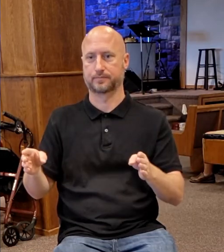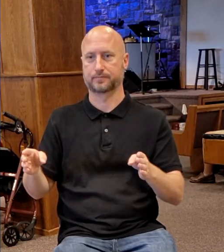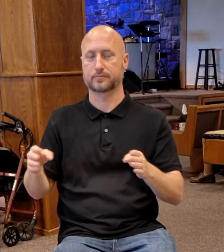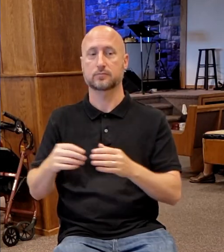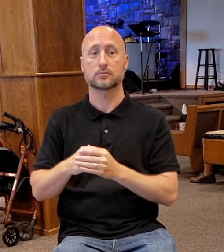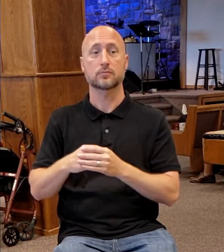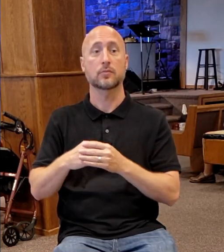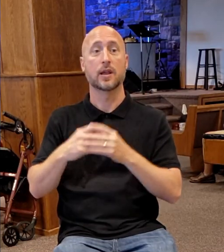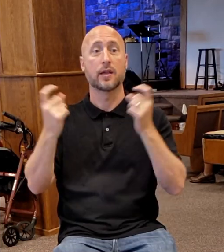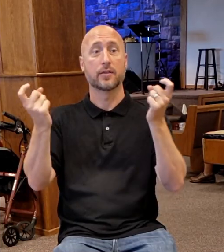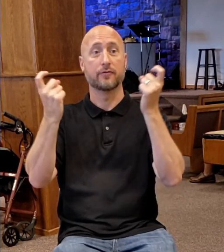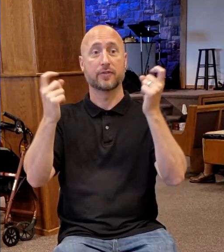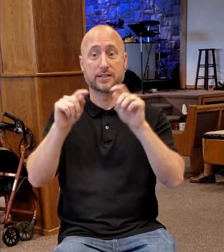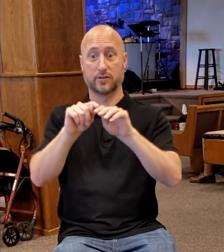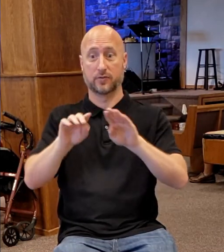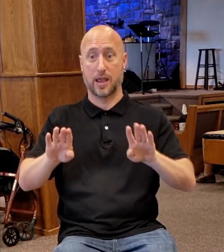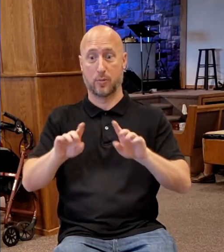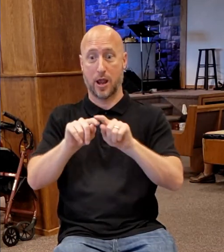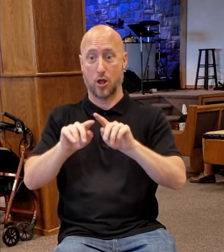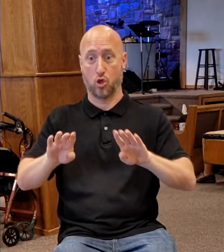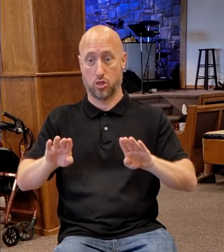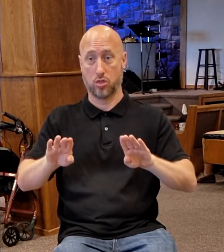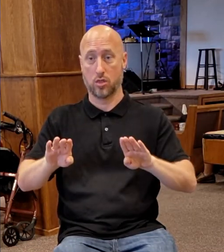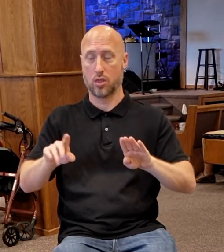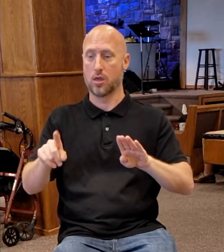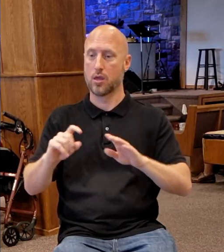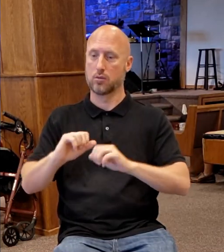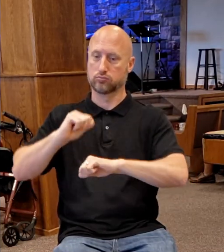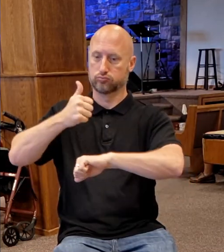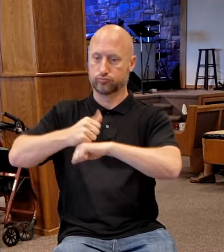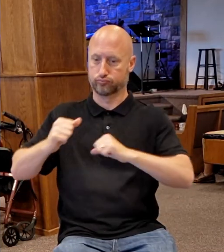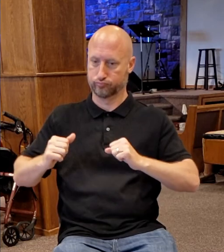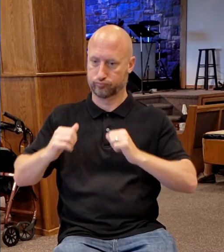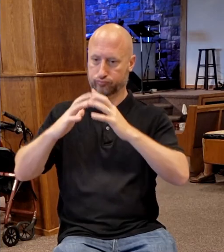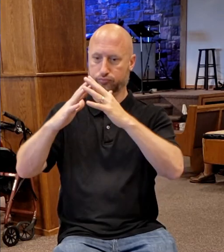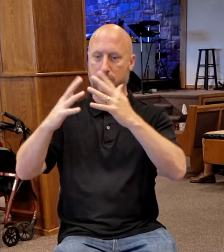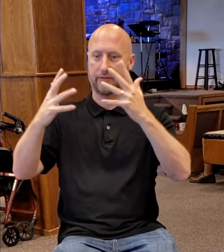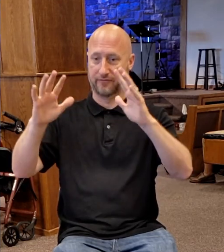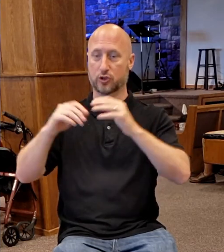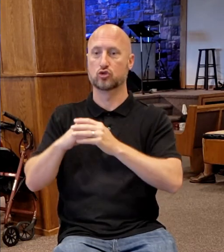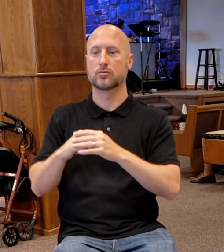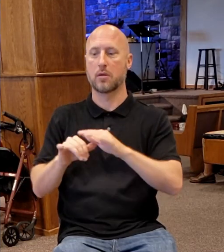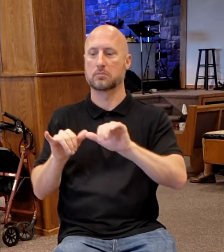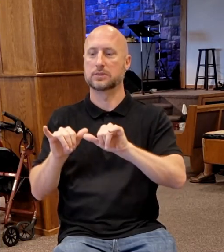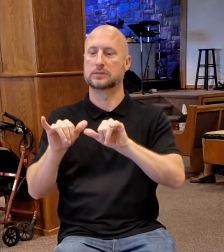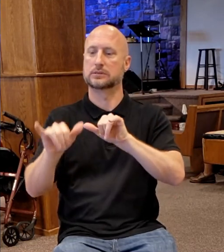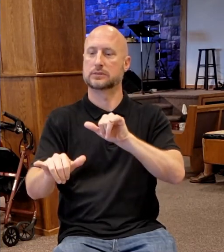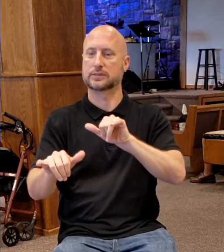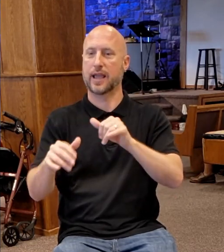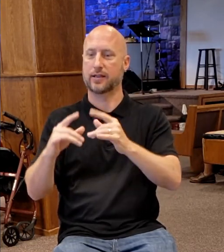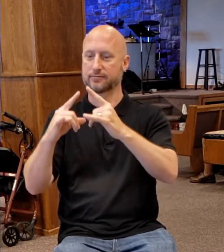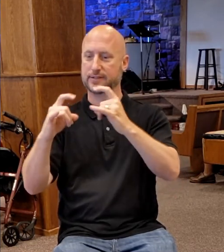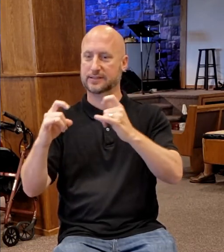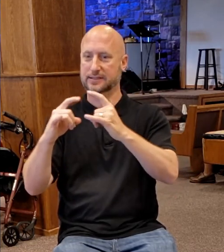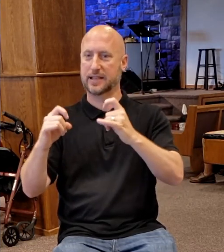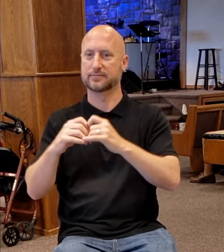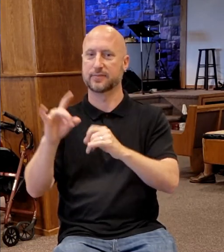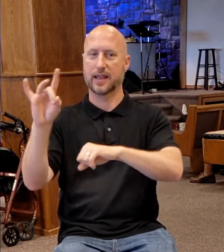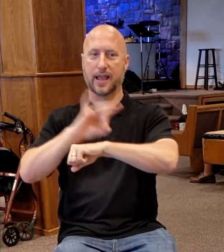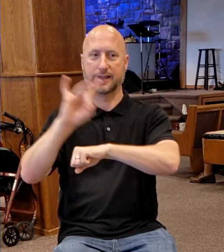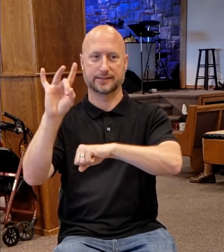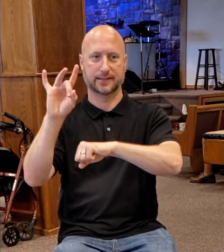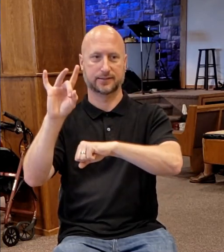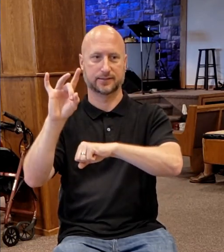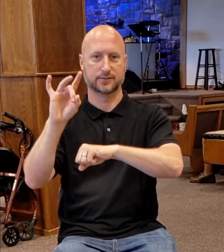They would build a booth and live in it for those eight days with their children. And they would memorialize their wilderness